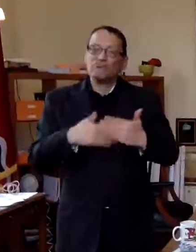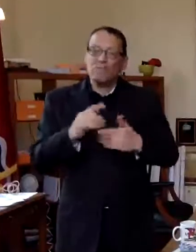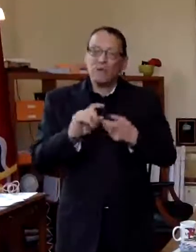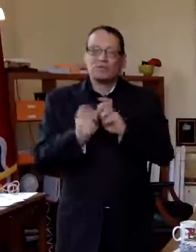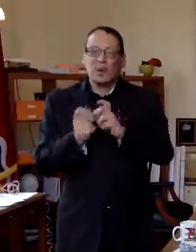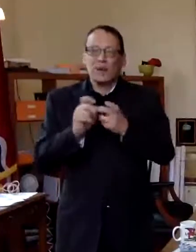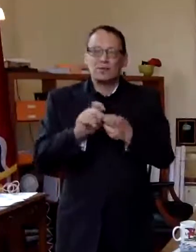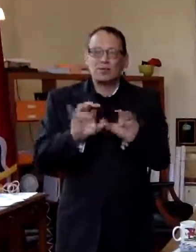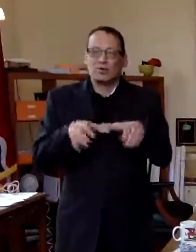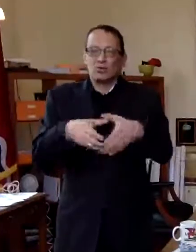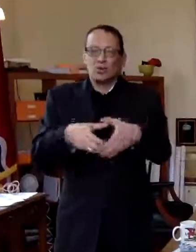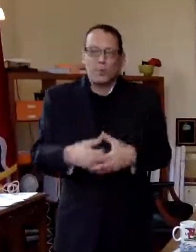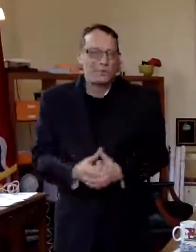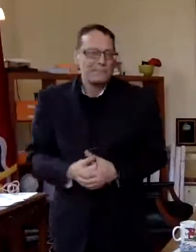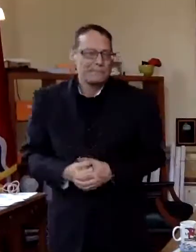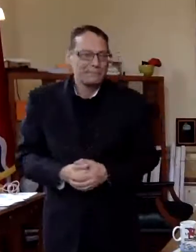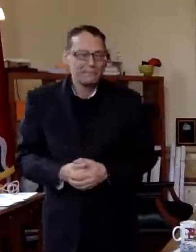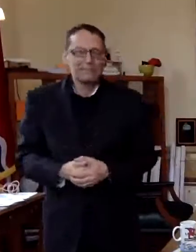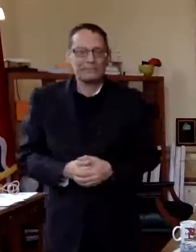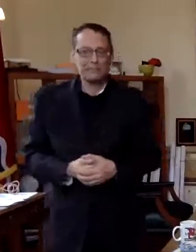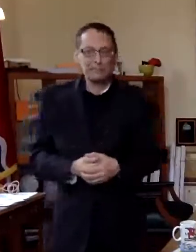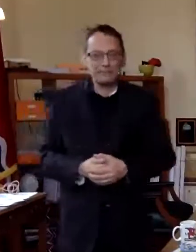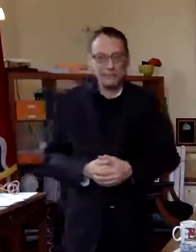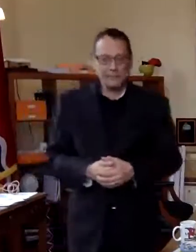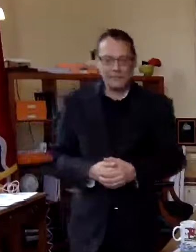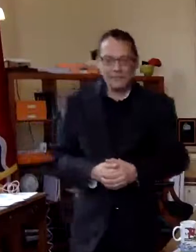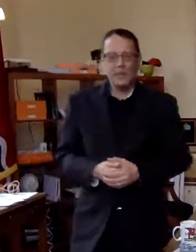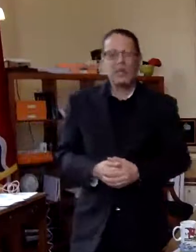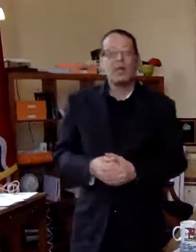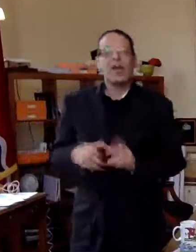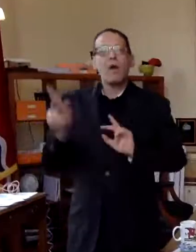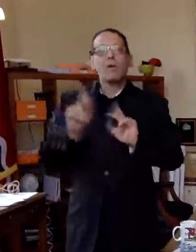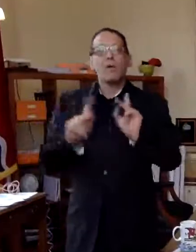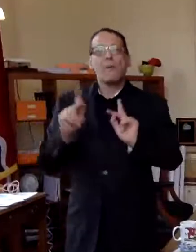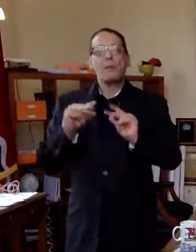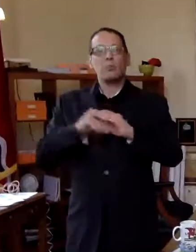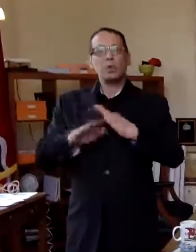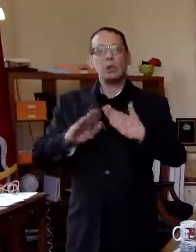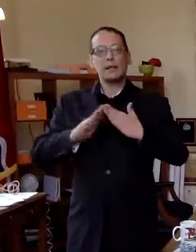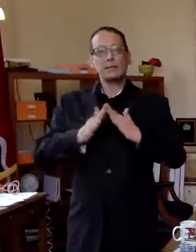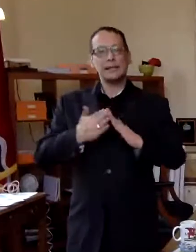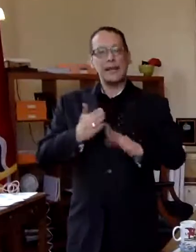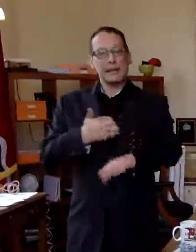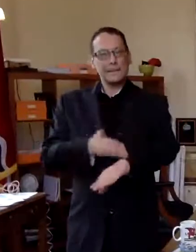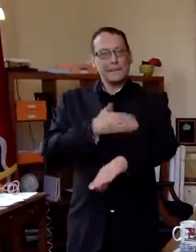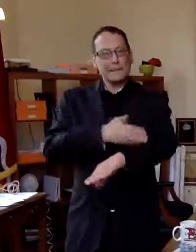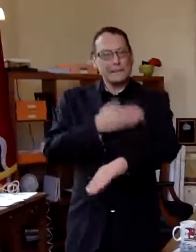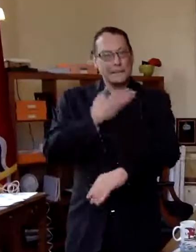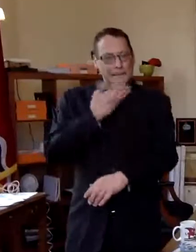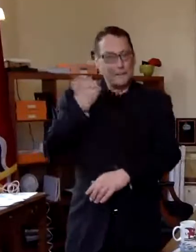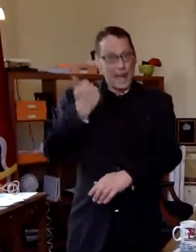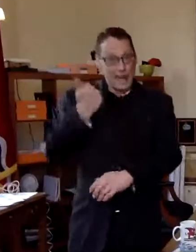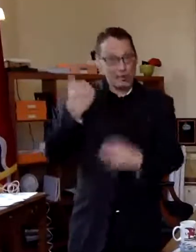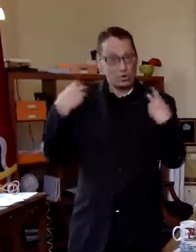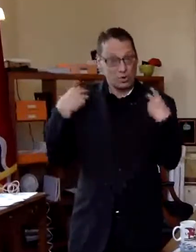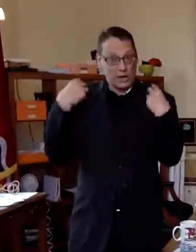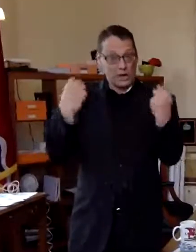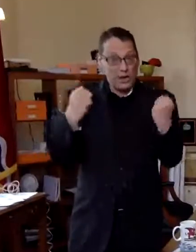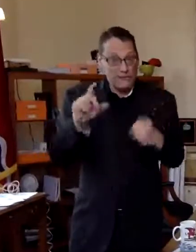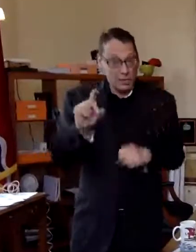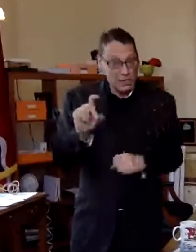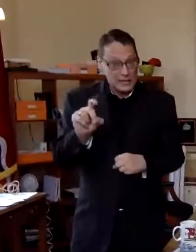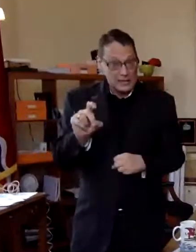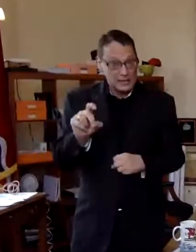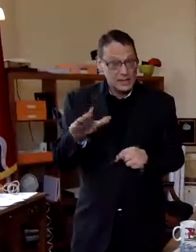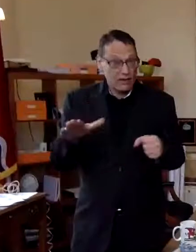um are people in the city getting better from covet 19 and and recovering from this and